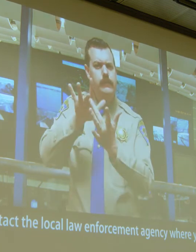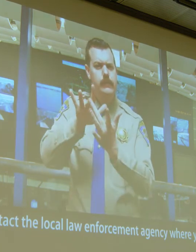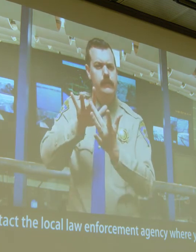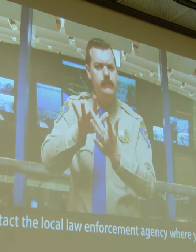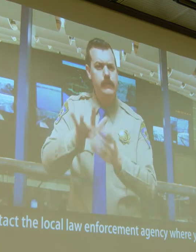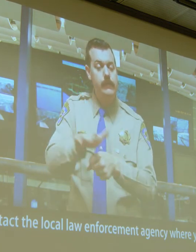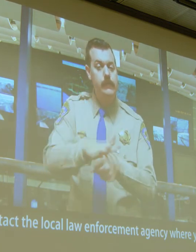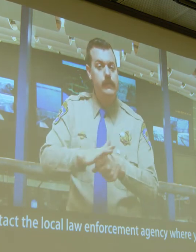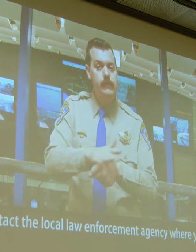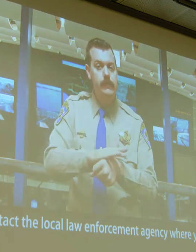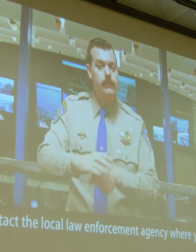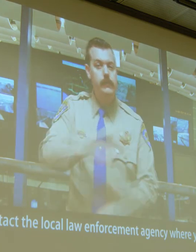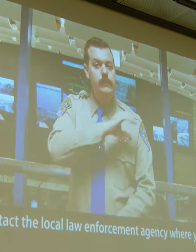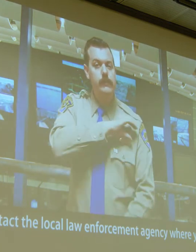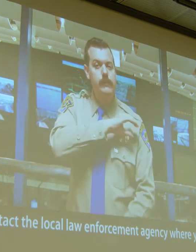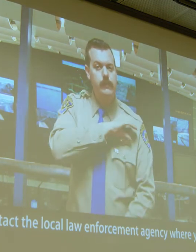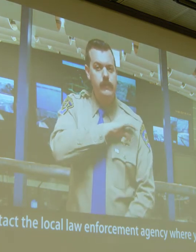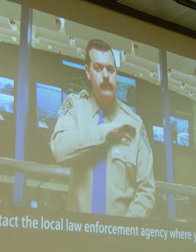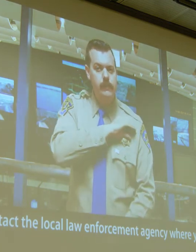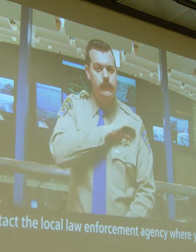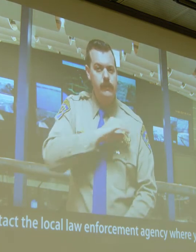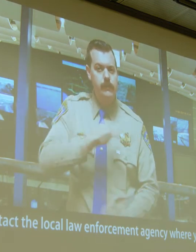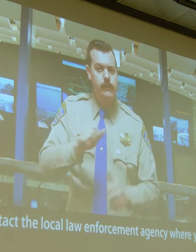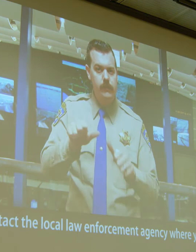law enforcement agency where you reside.